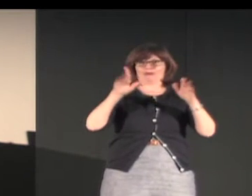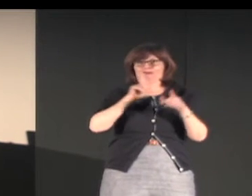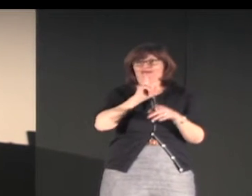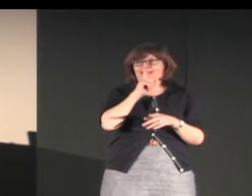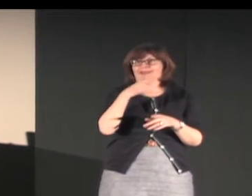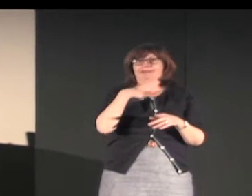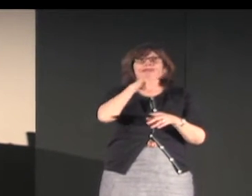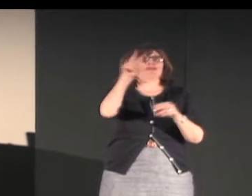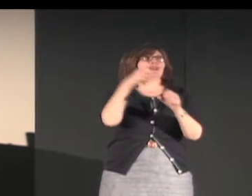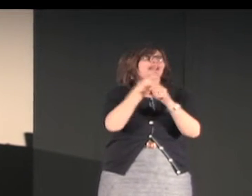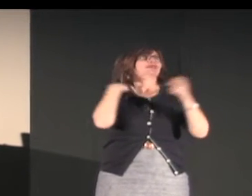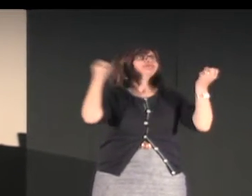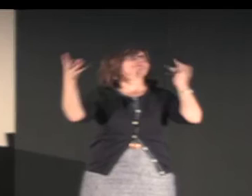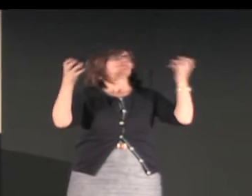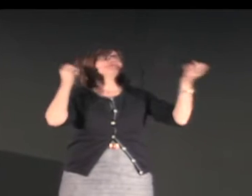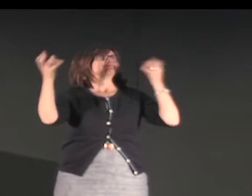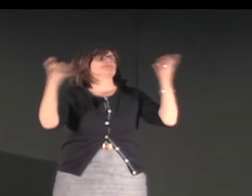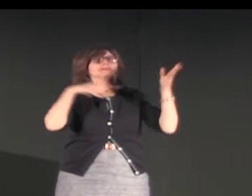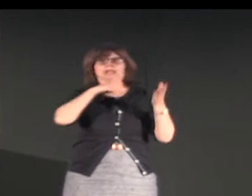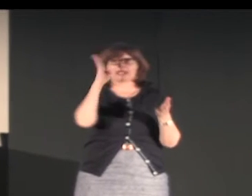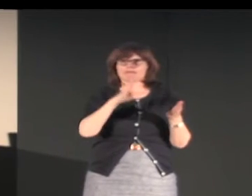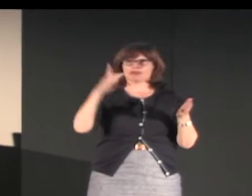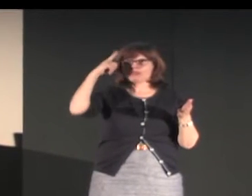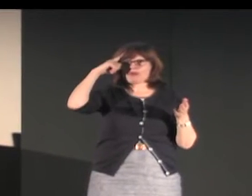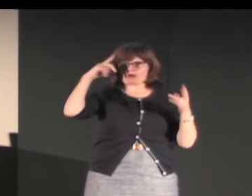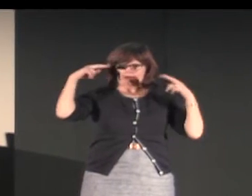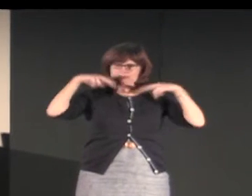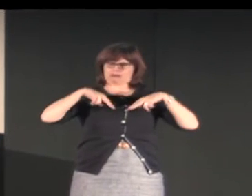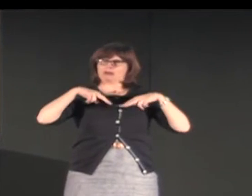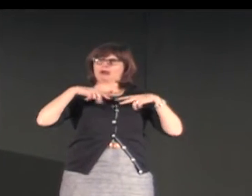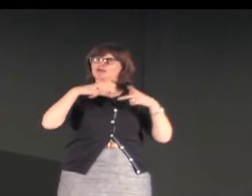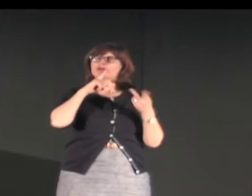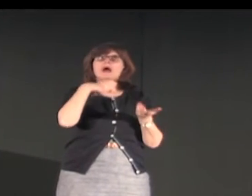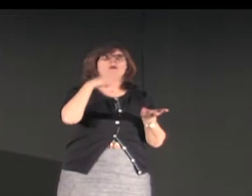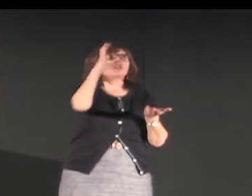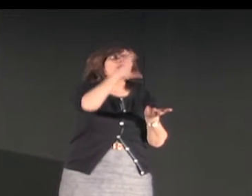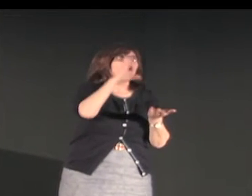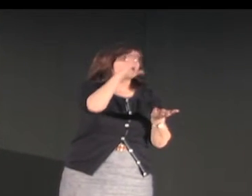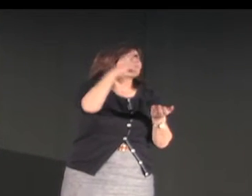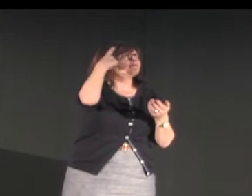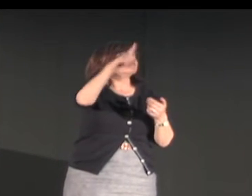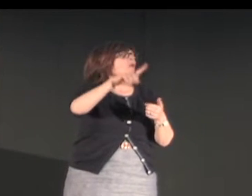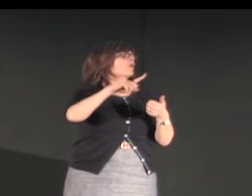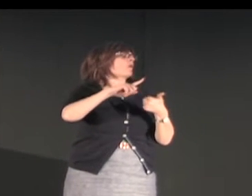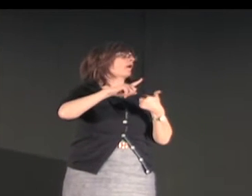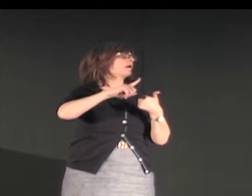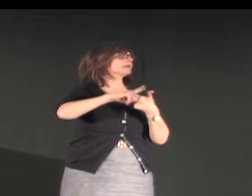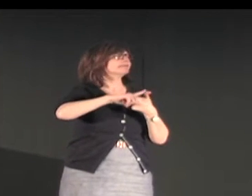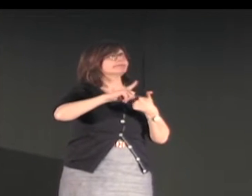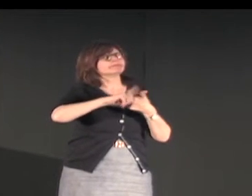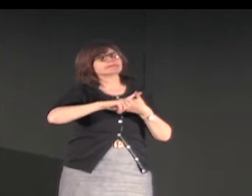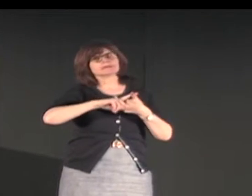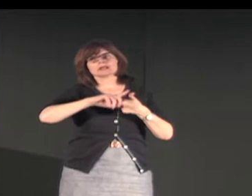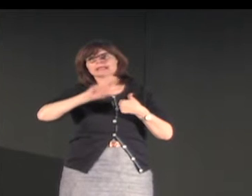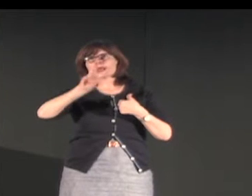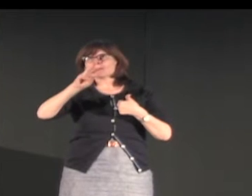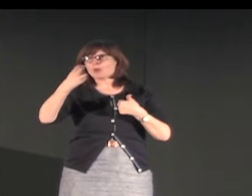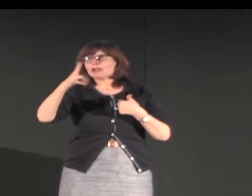certainly I didn't know and though I've been signing my whole life I never actually had the idea that this was part of my own language